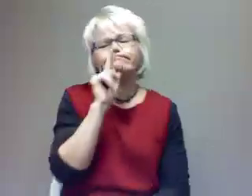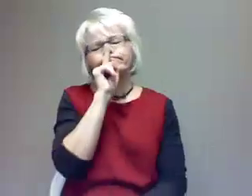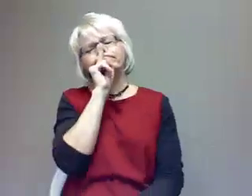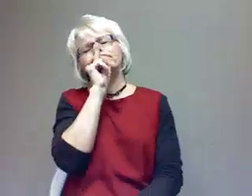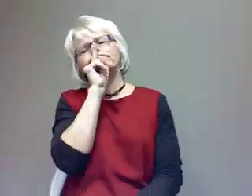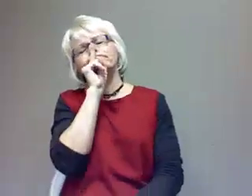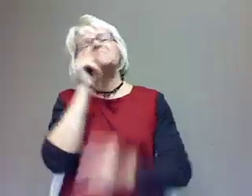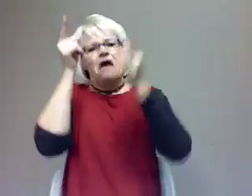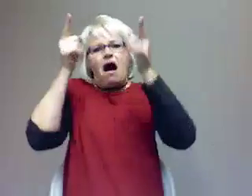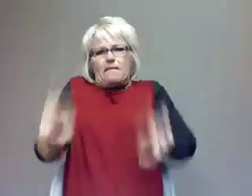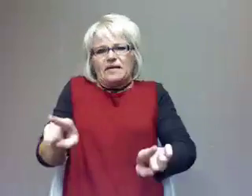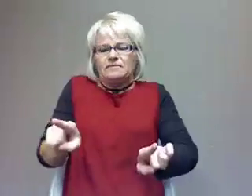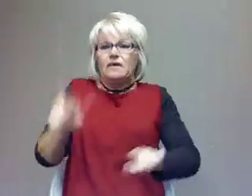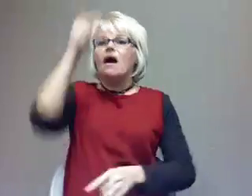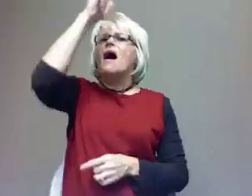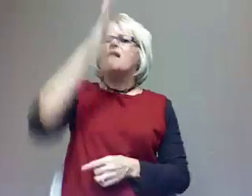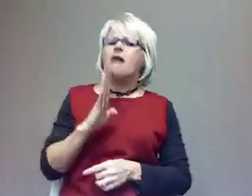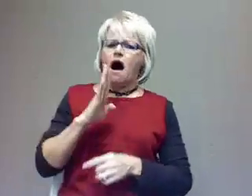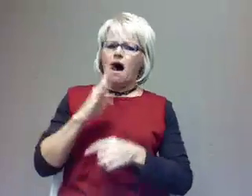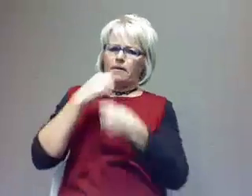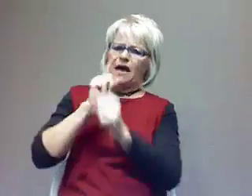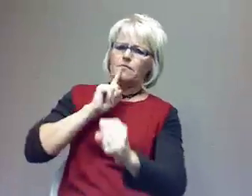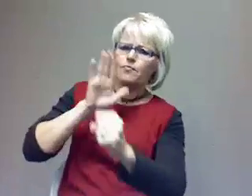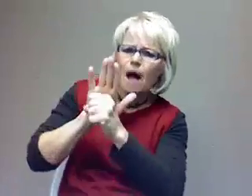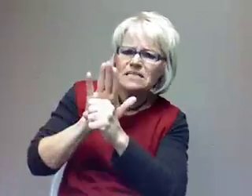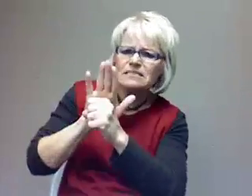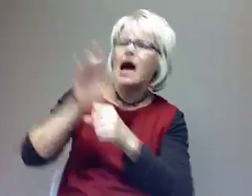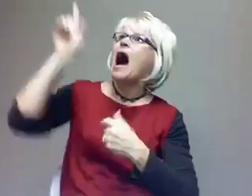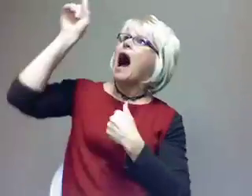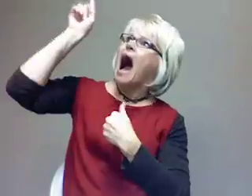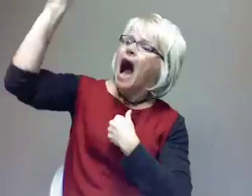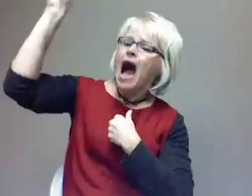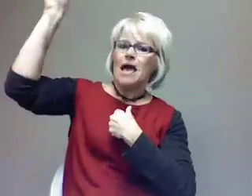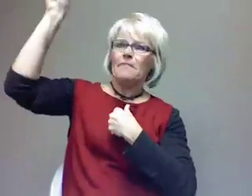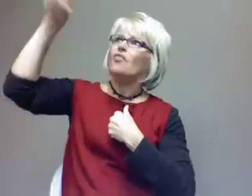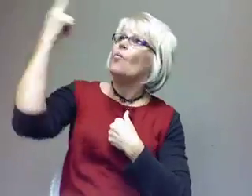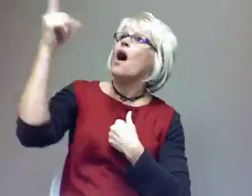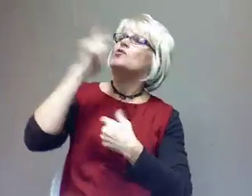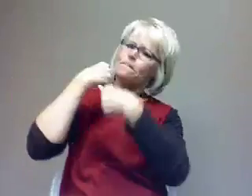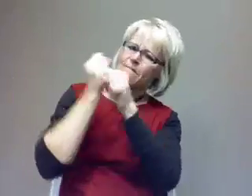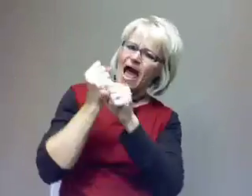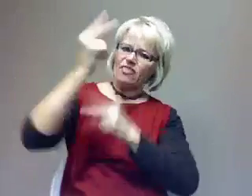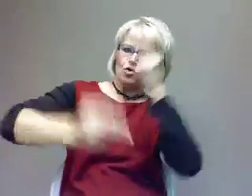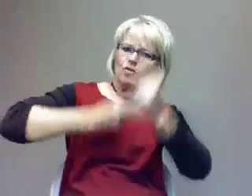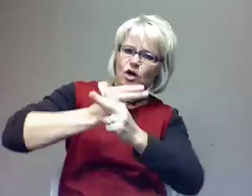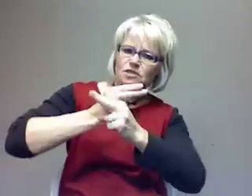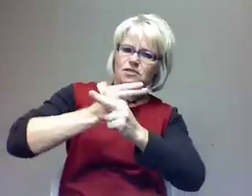He's saying, I am a universe maker and I am a heart former. But I'm also big enough to be intimately acquainted